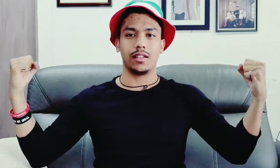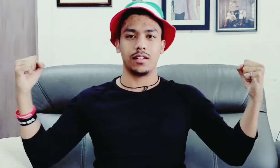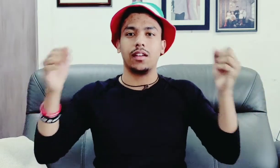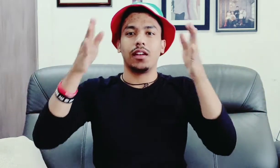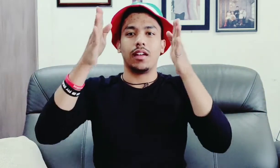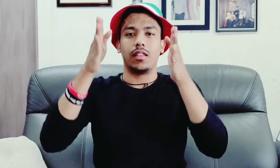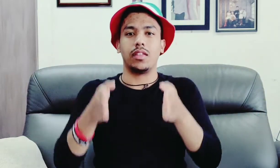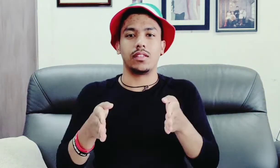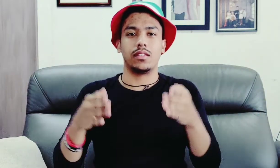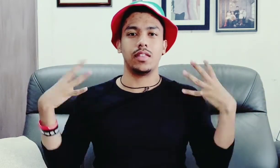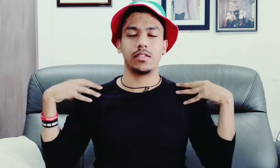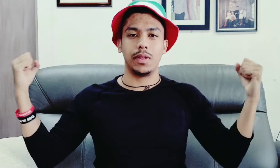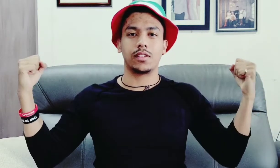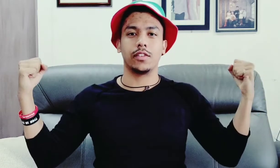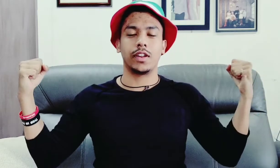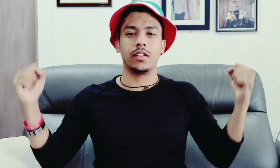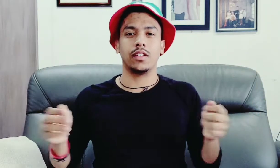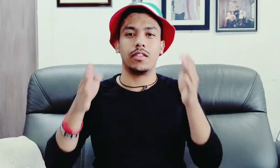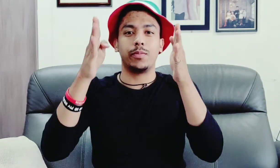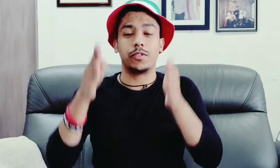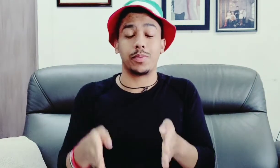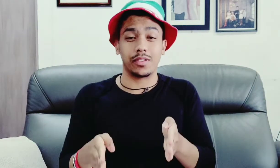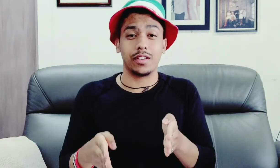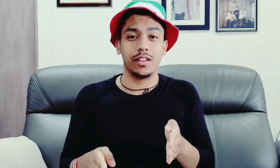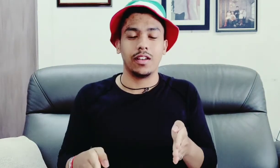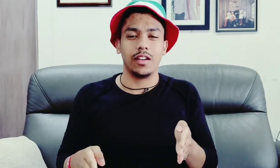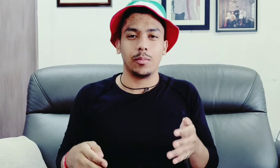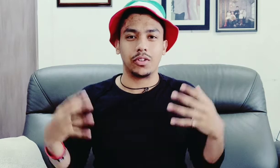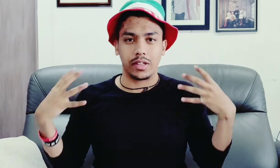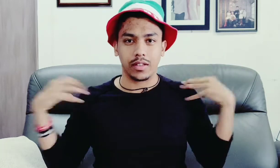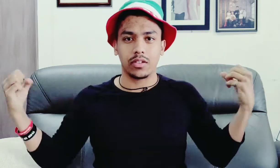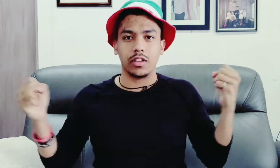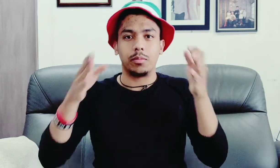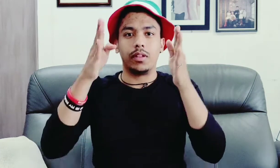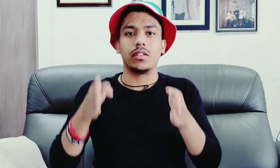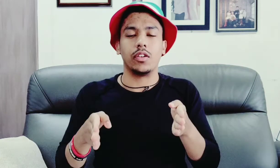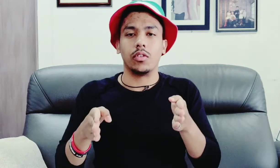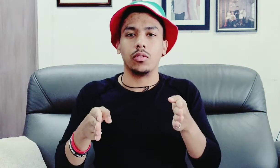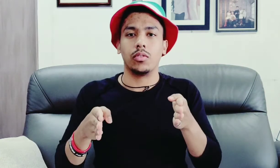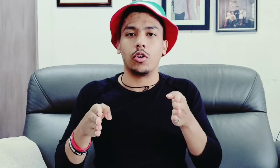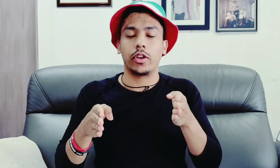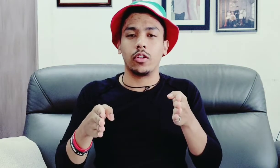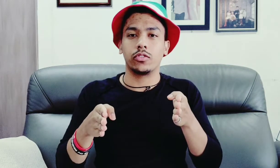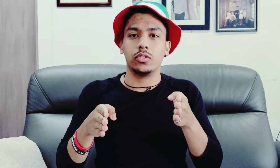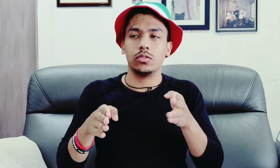and this this means confident this means person but together it means hero or you can also do